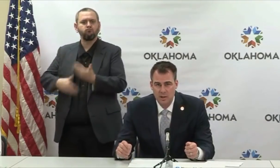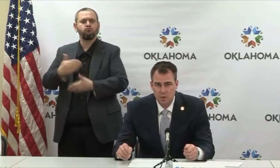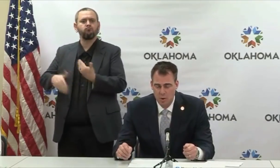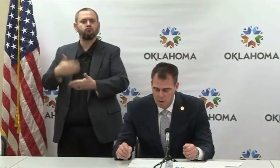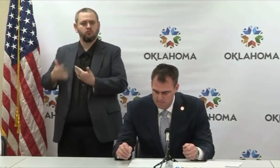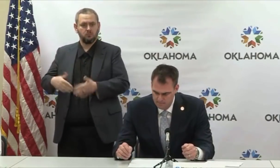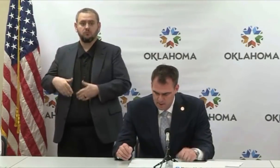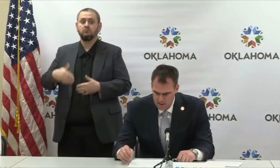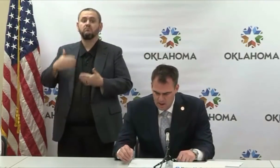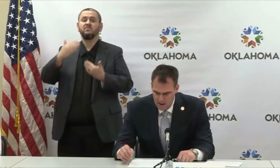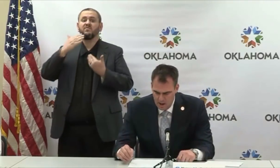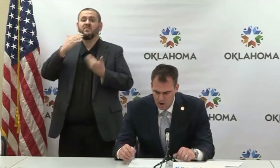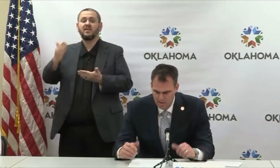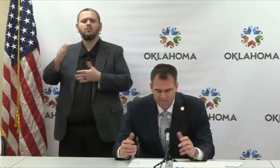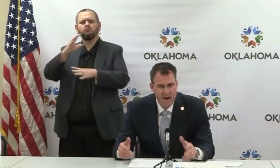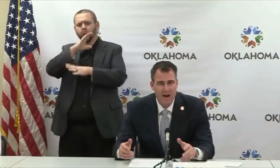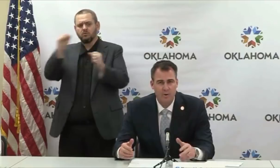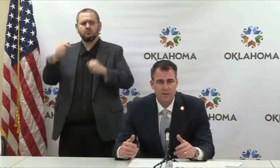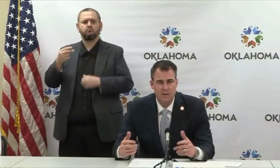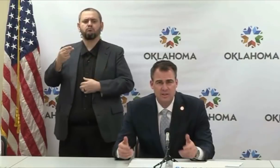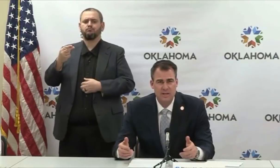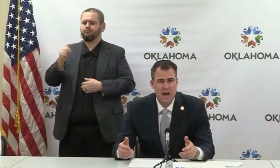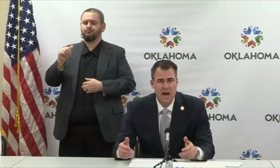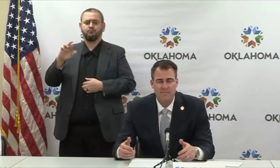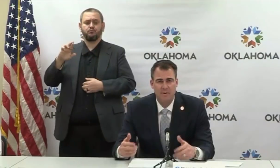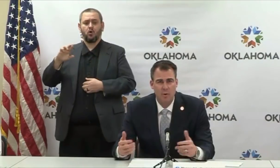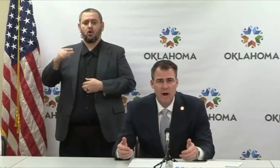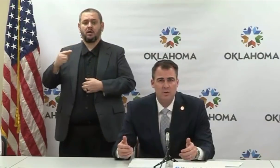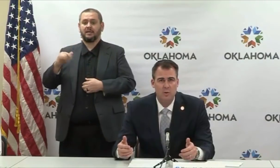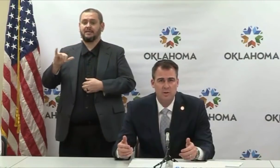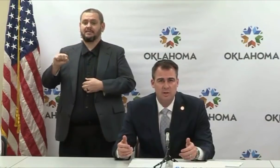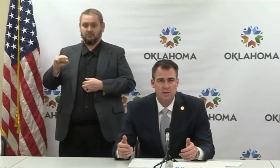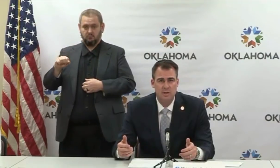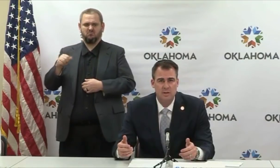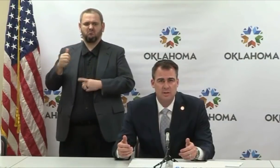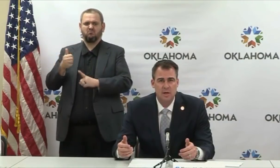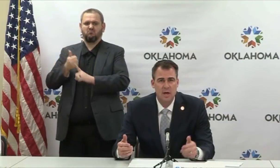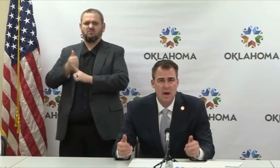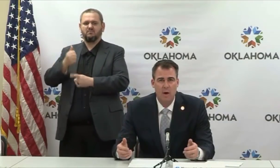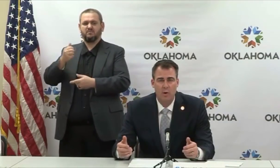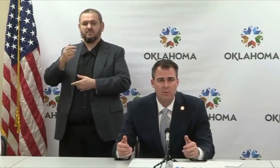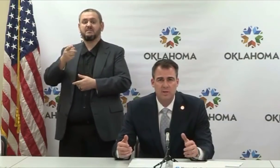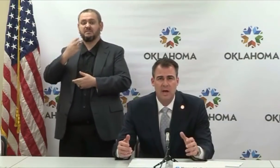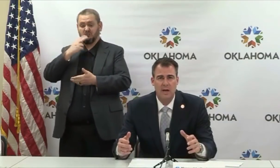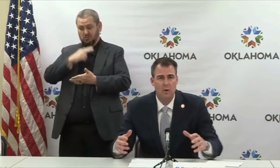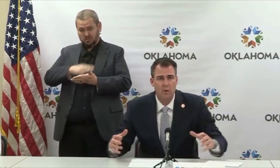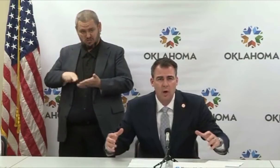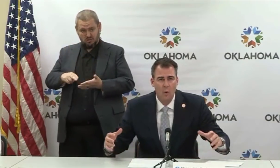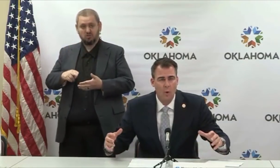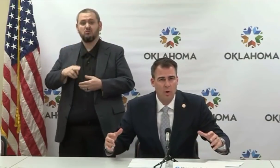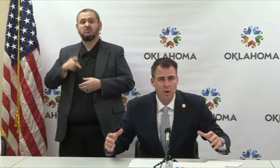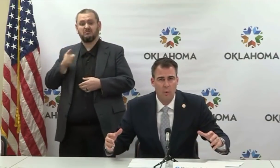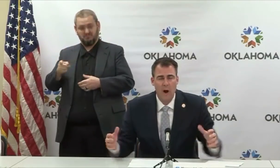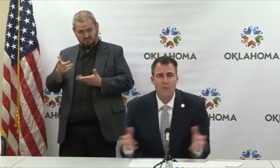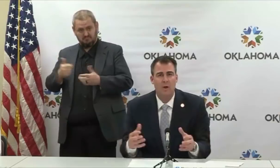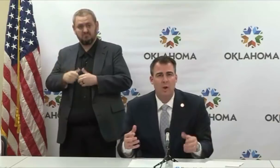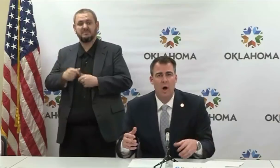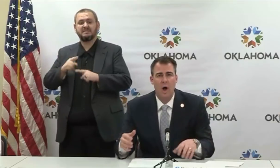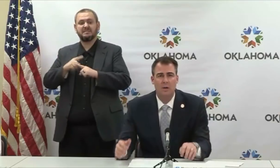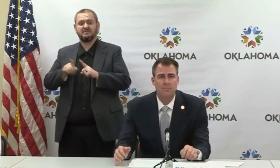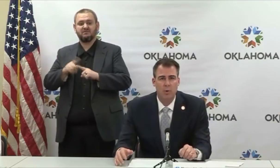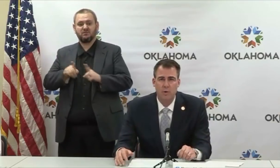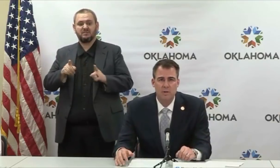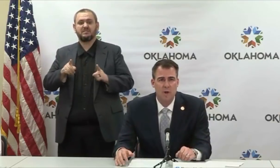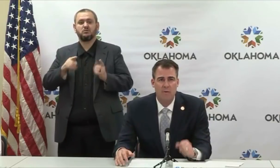Casey Schrum, all the faculty, the staff, the graduate assistants at Oklahoma State who worked around the